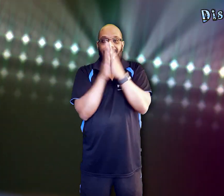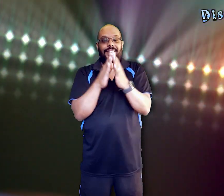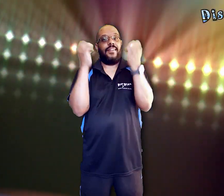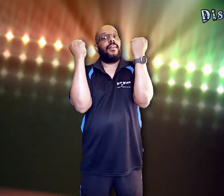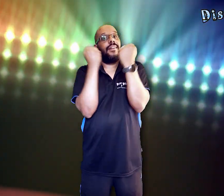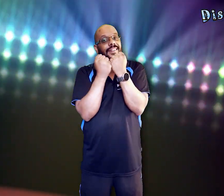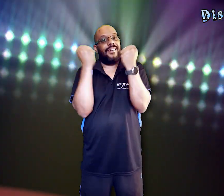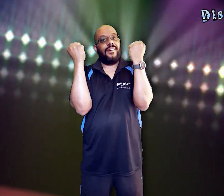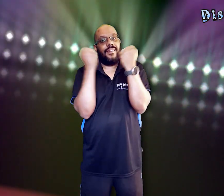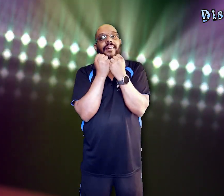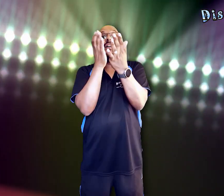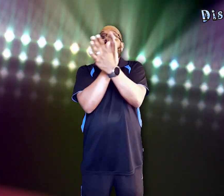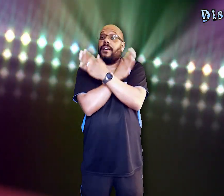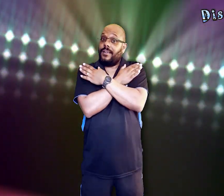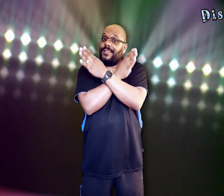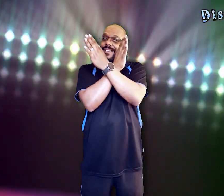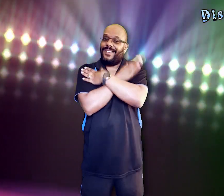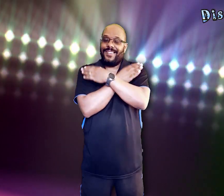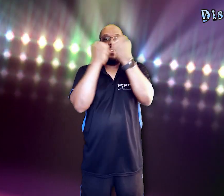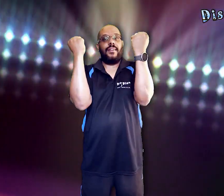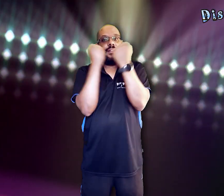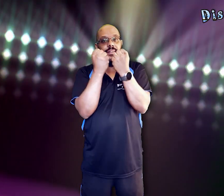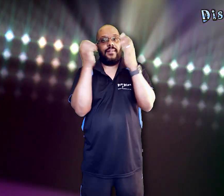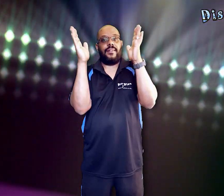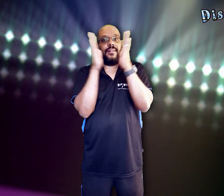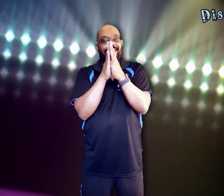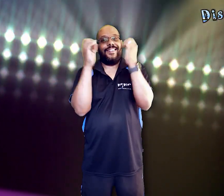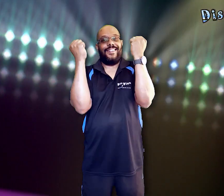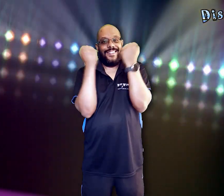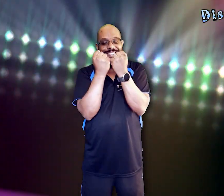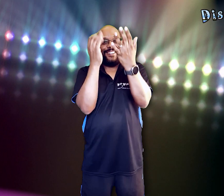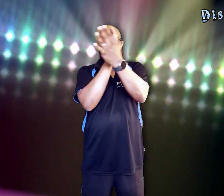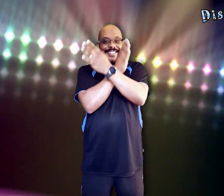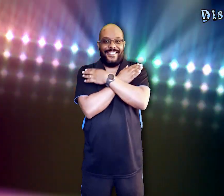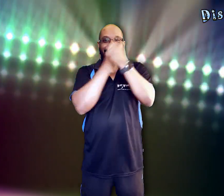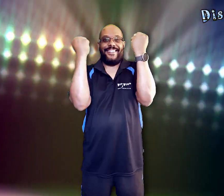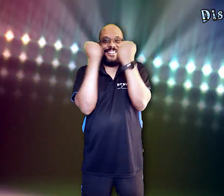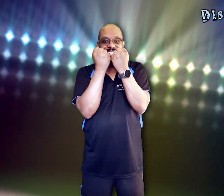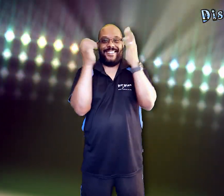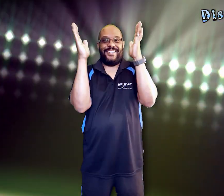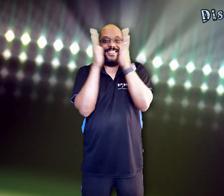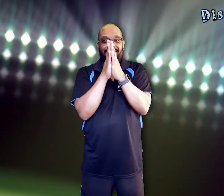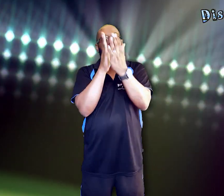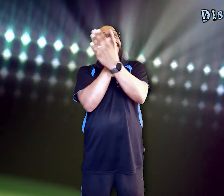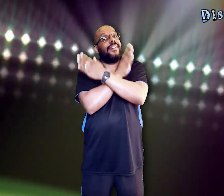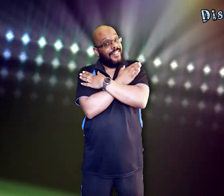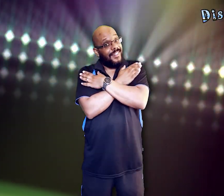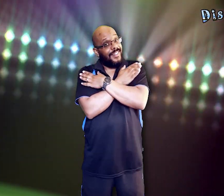bate, soco, soco, vira, vira Soco, bate, soco, vira, soco, bate, vira